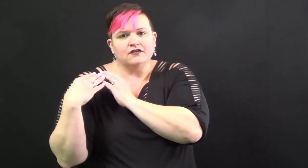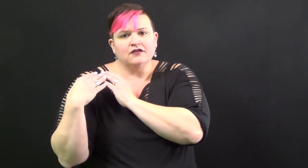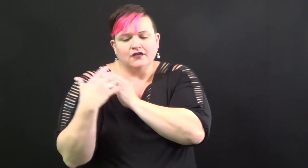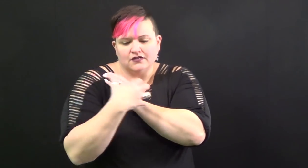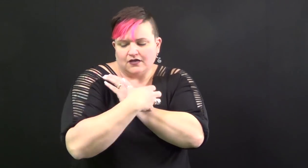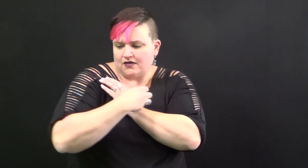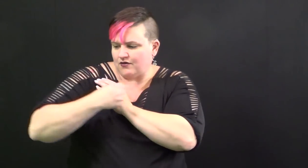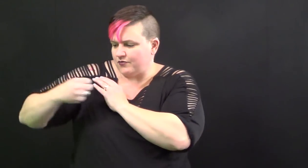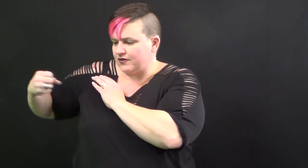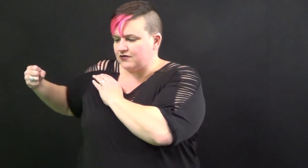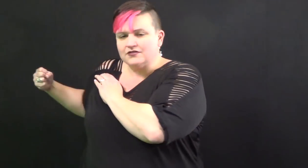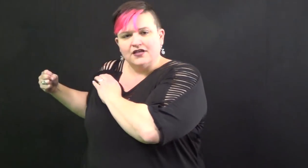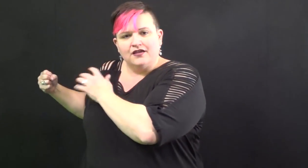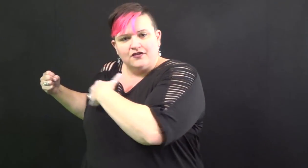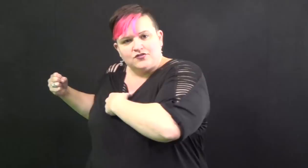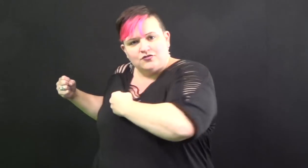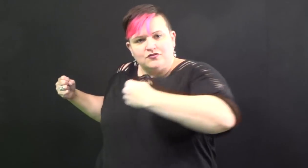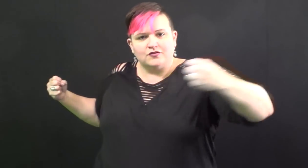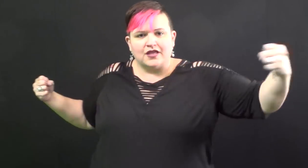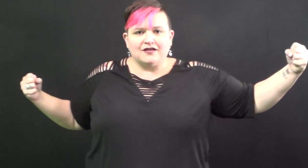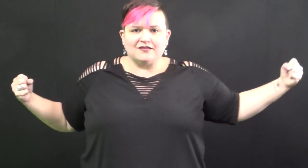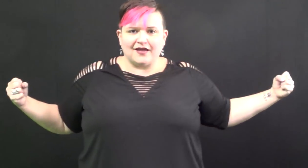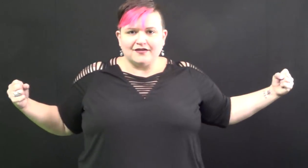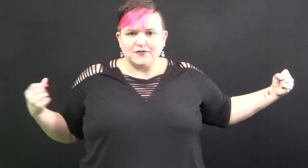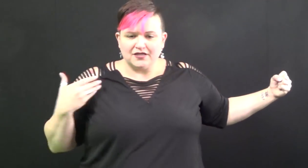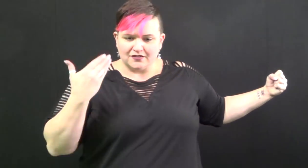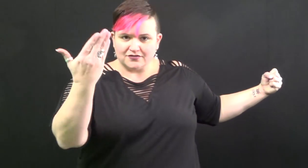now we're down to a battery.